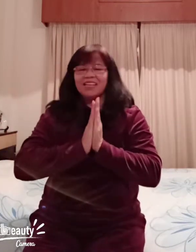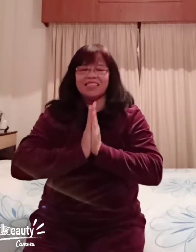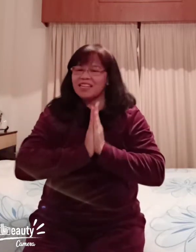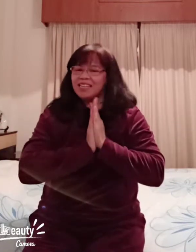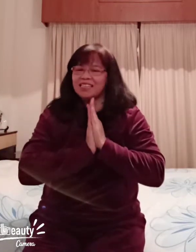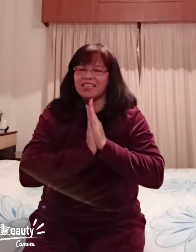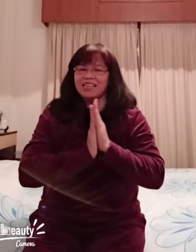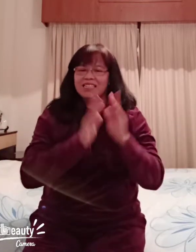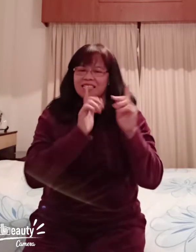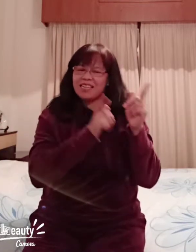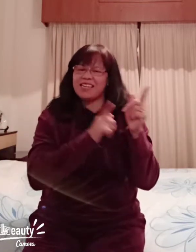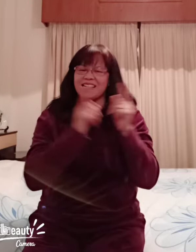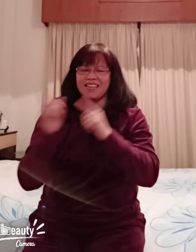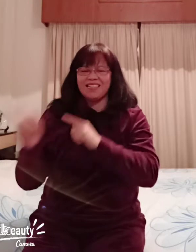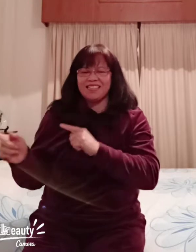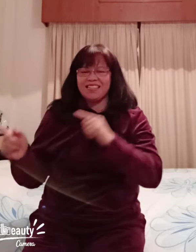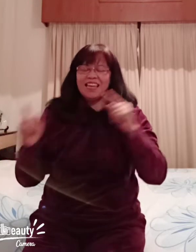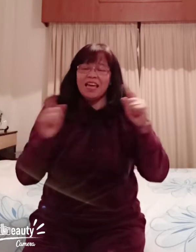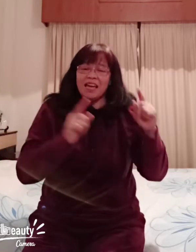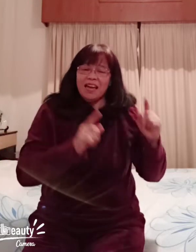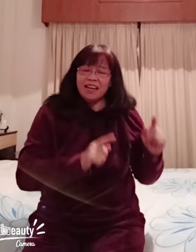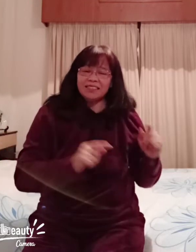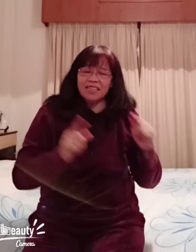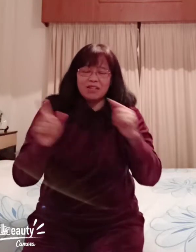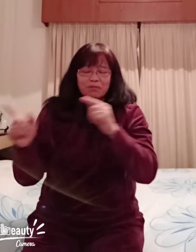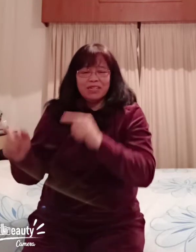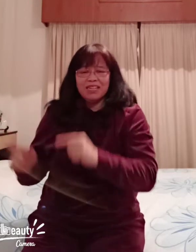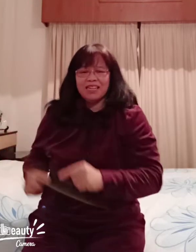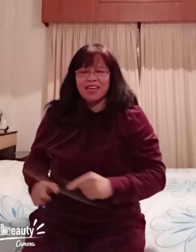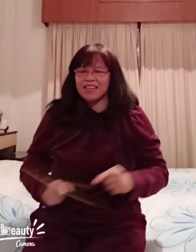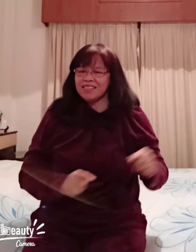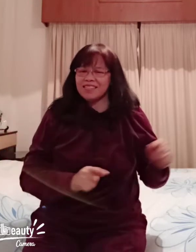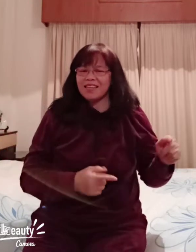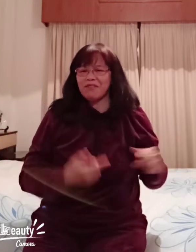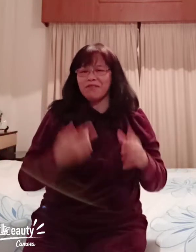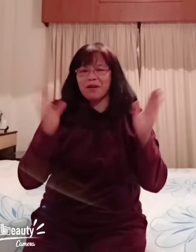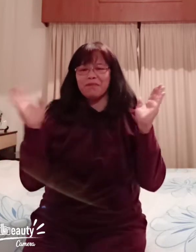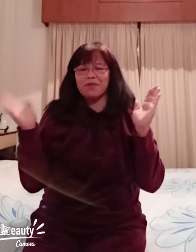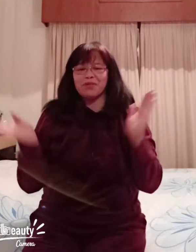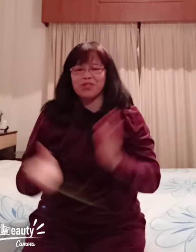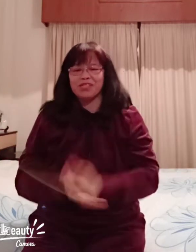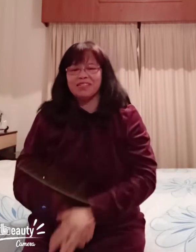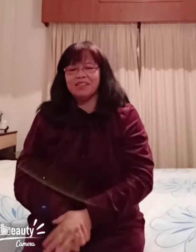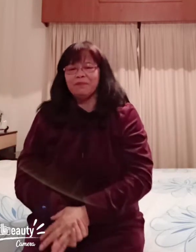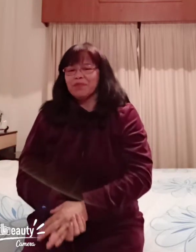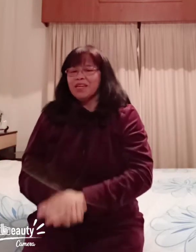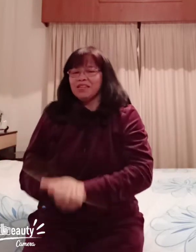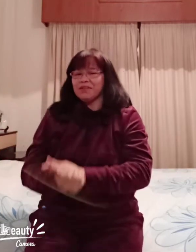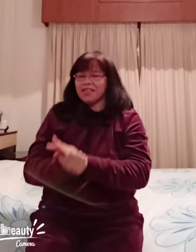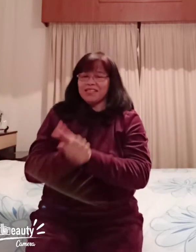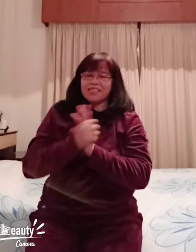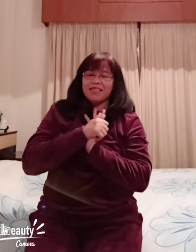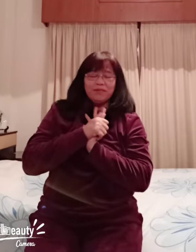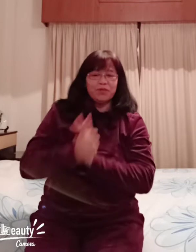talent guys singing dancing acting reading anything from your children you can still join